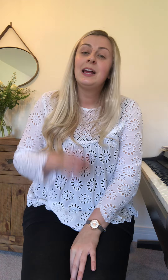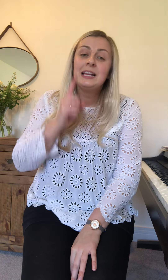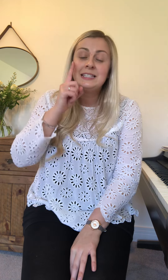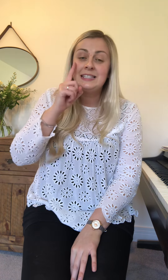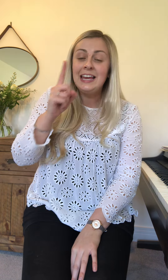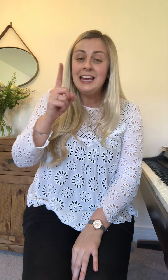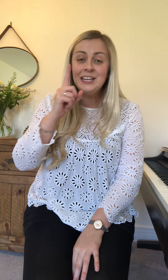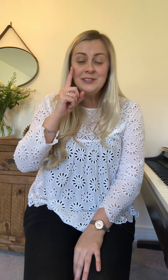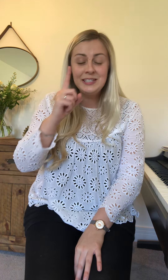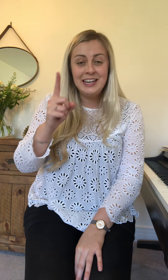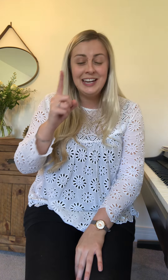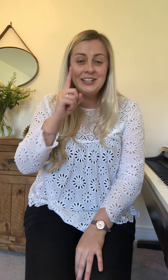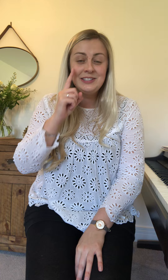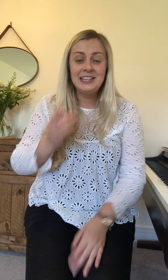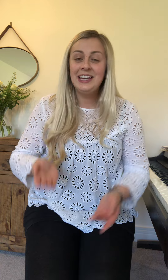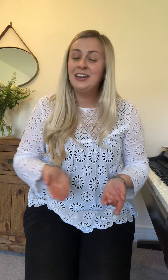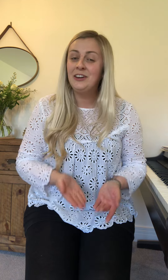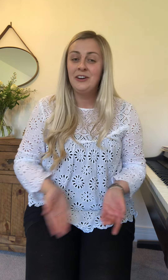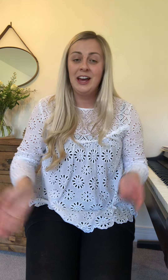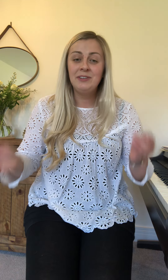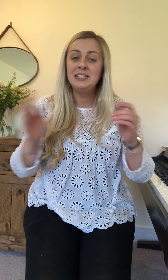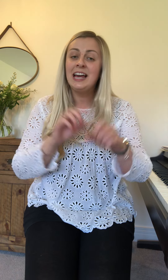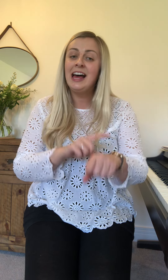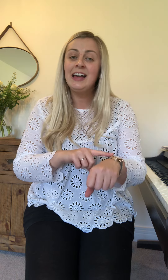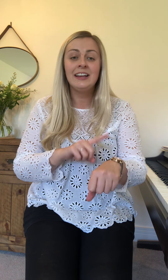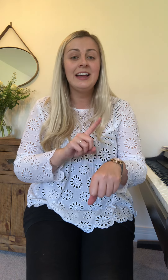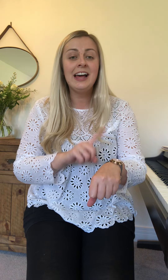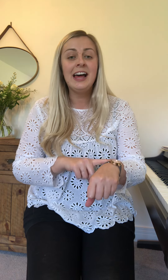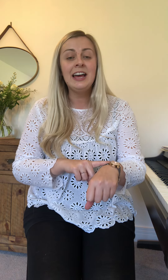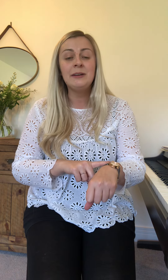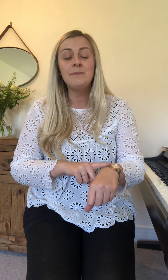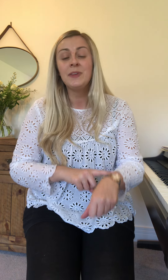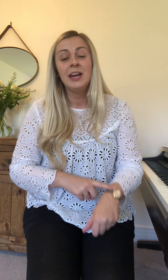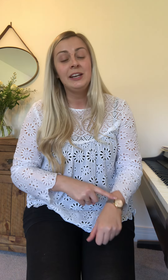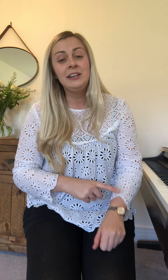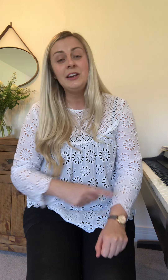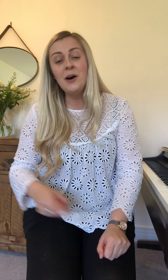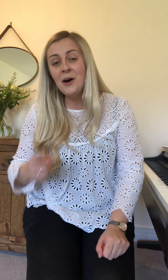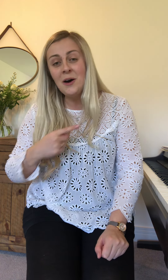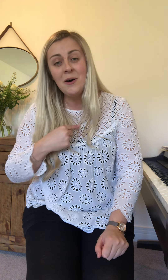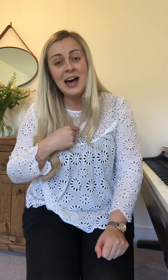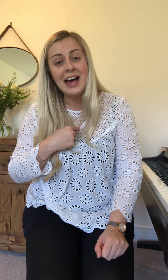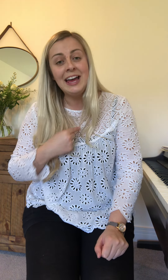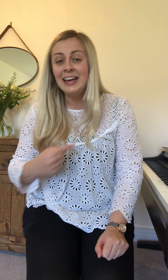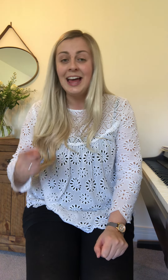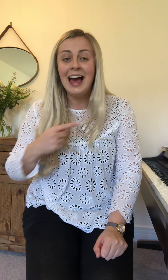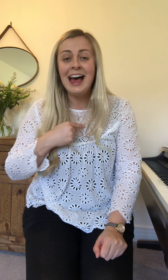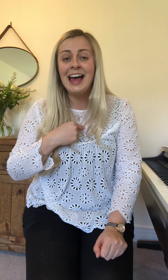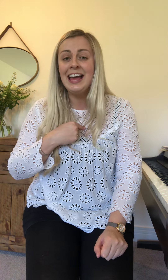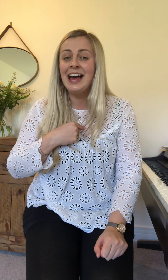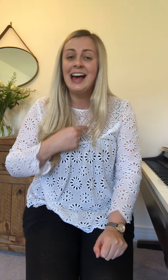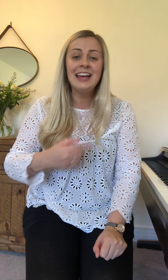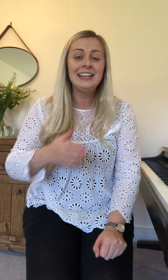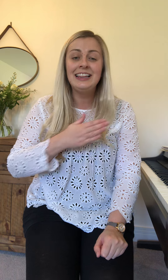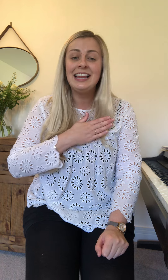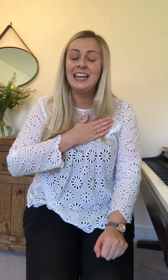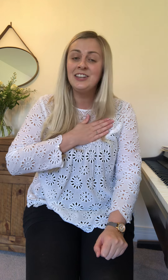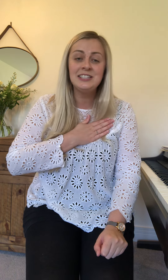See you, see you, see you every time and I, I, I, I like your